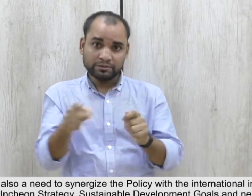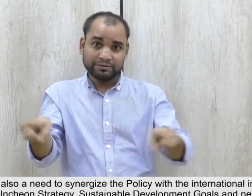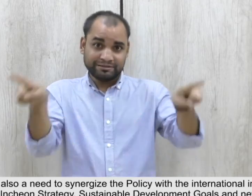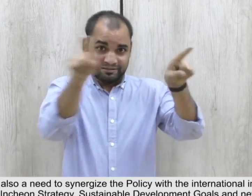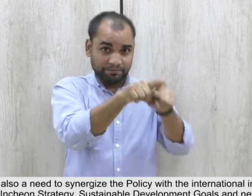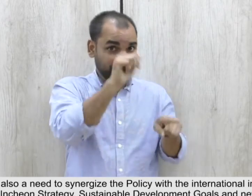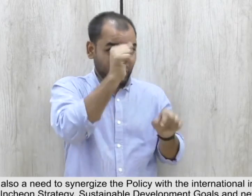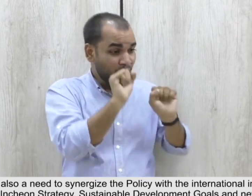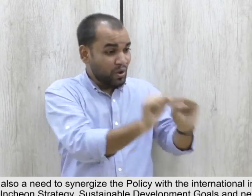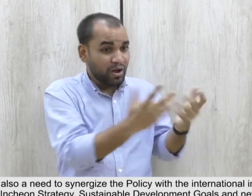Incheon Strategy,